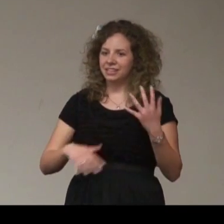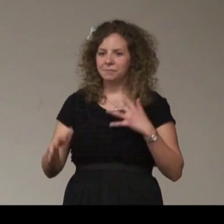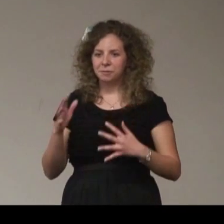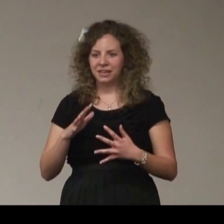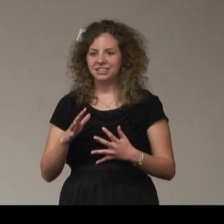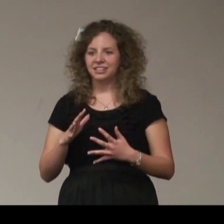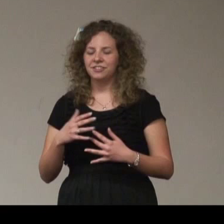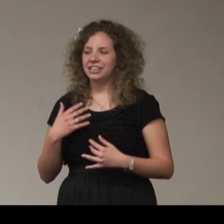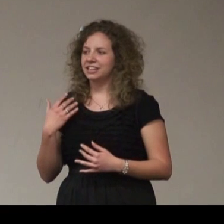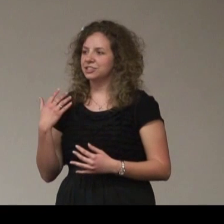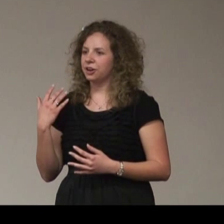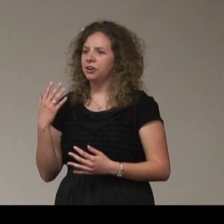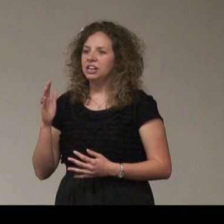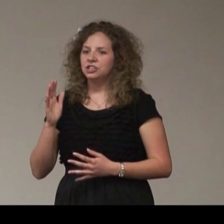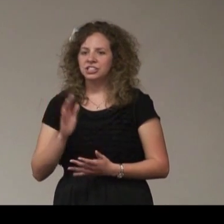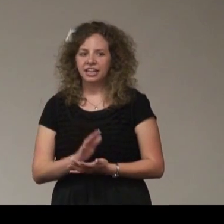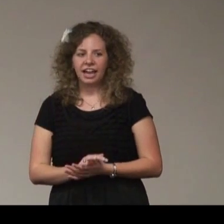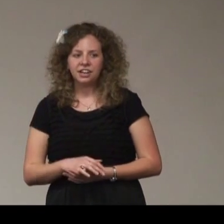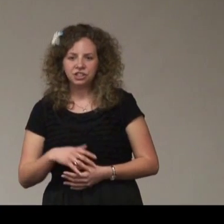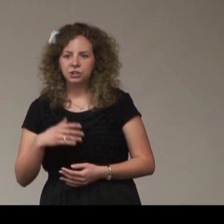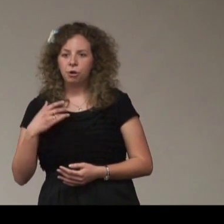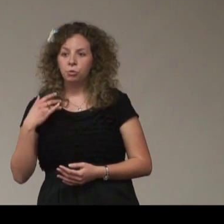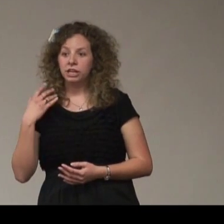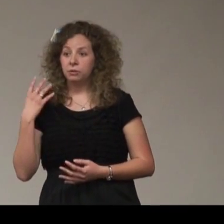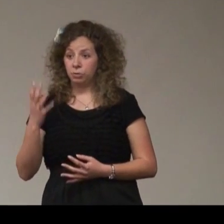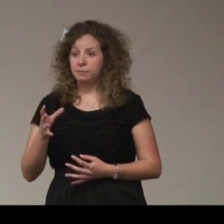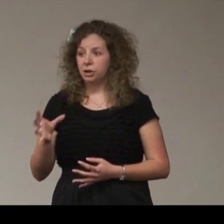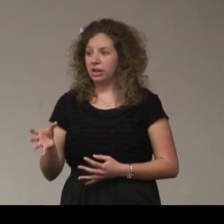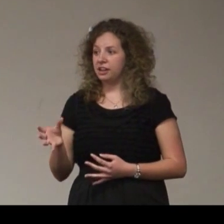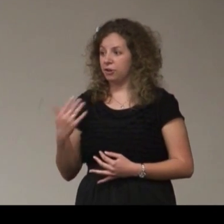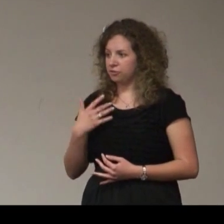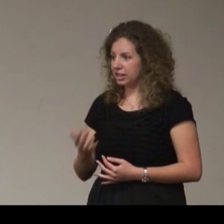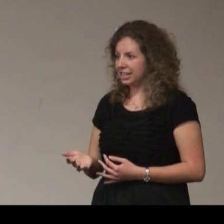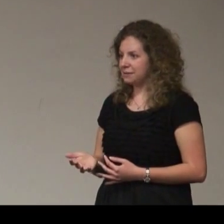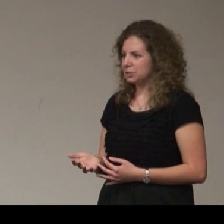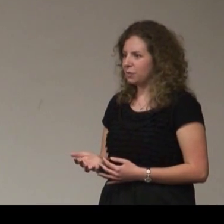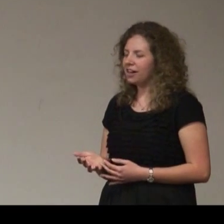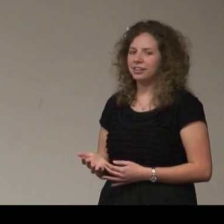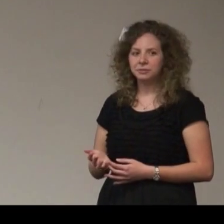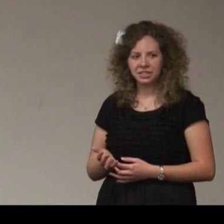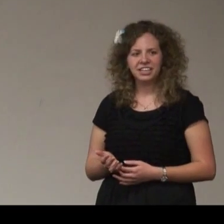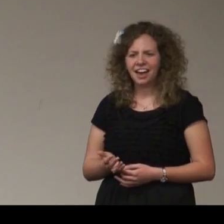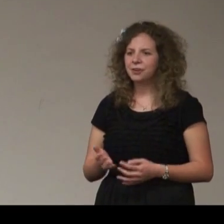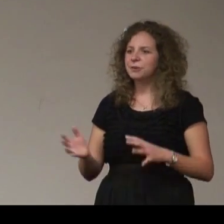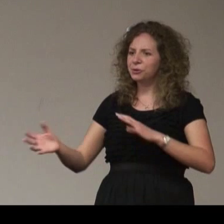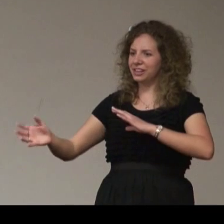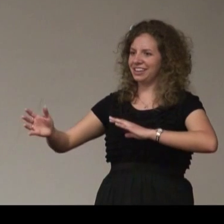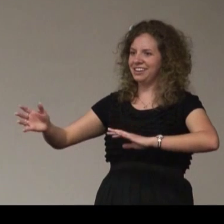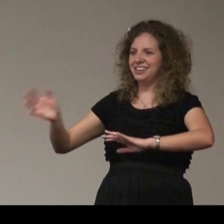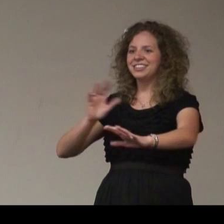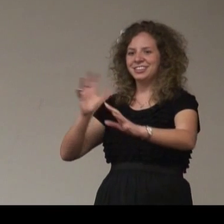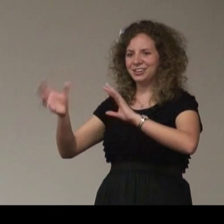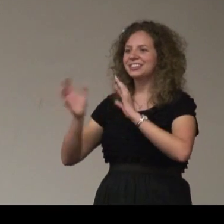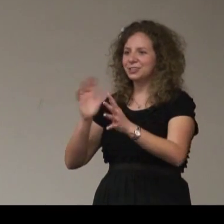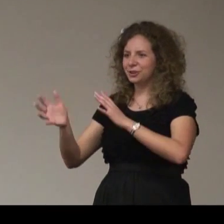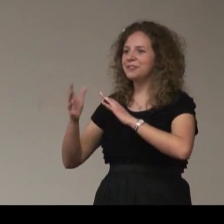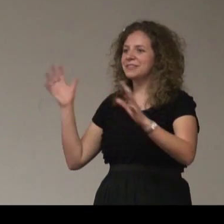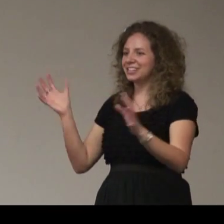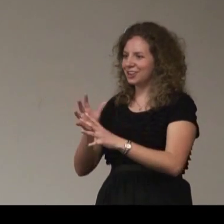set up the plans and everything. And so she's like, actually, you know what? Would it be okay if her friend came as well? And I was like, yeah, that would be cool. Then you get the two of them. They can